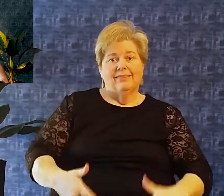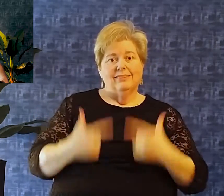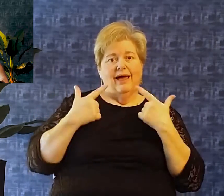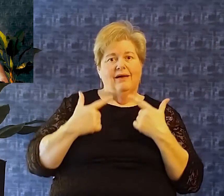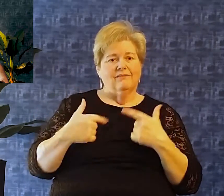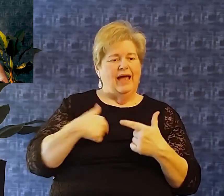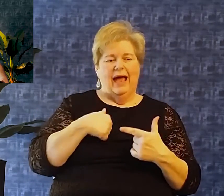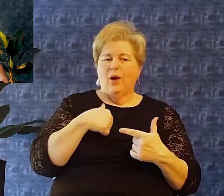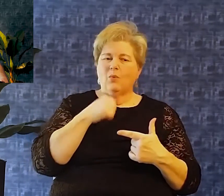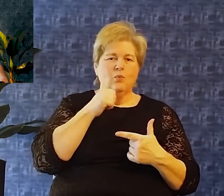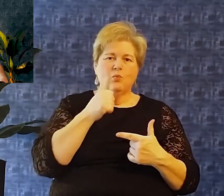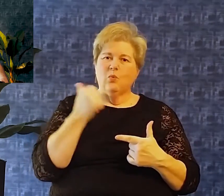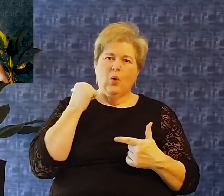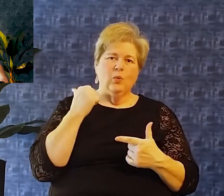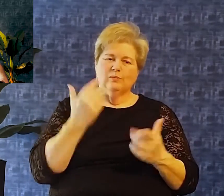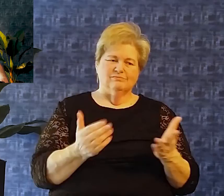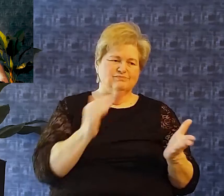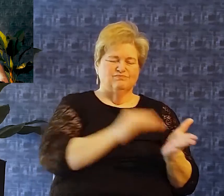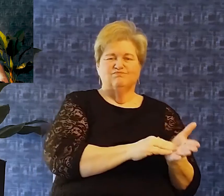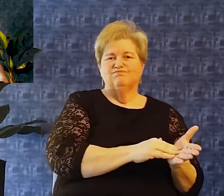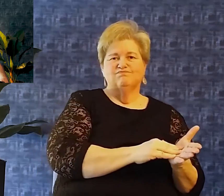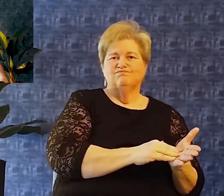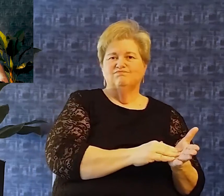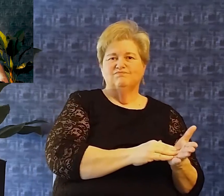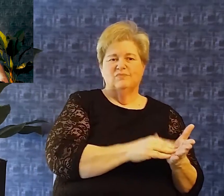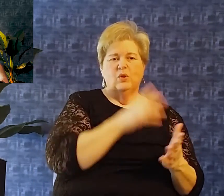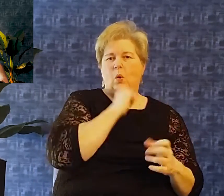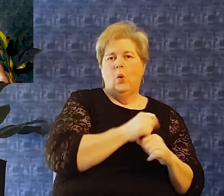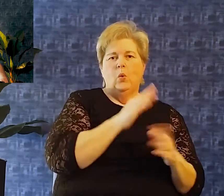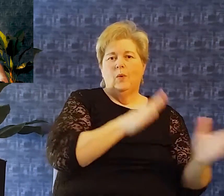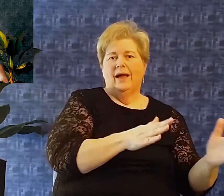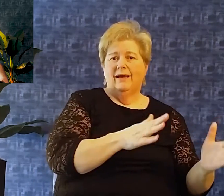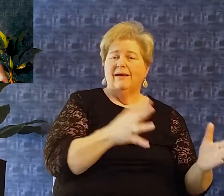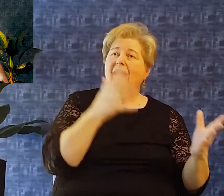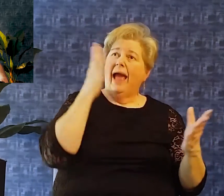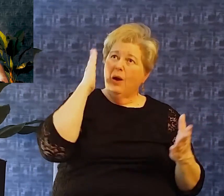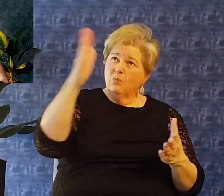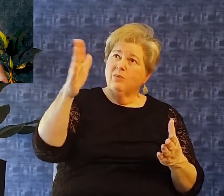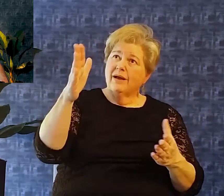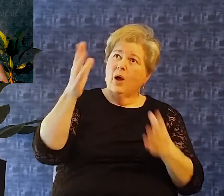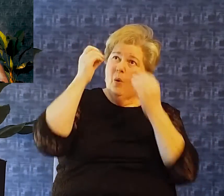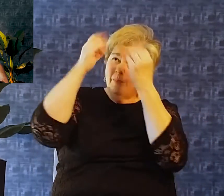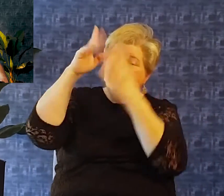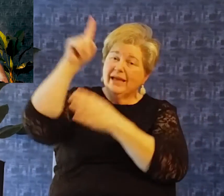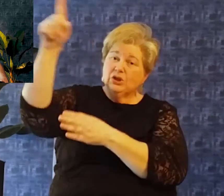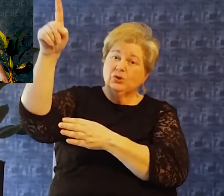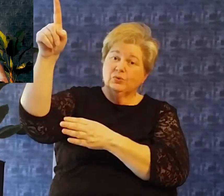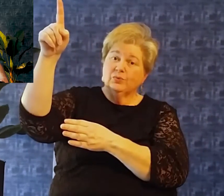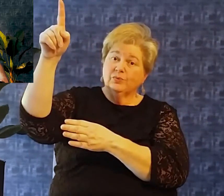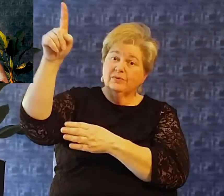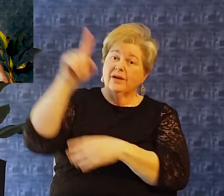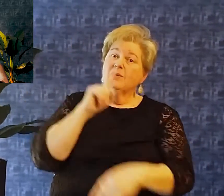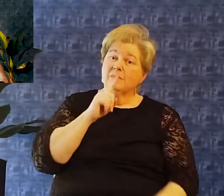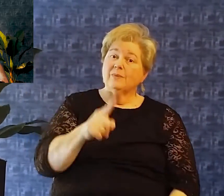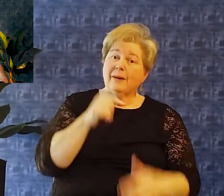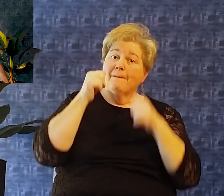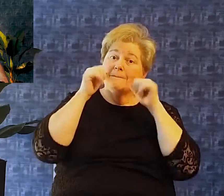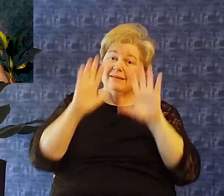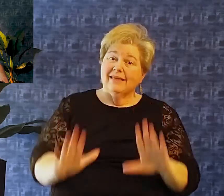life, I won't go back to what I was I will take another step of obedience to you There are blessings